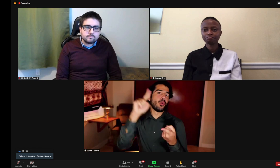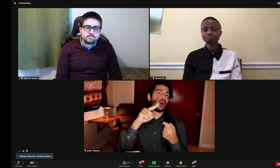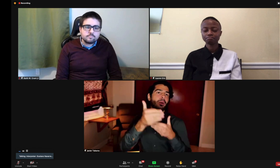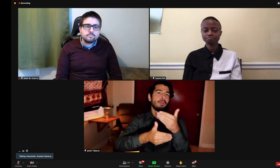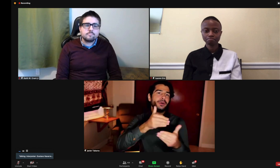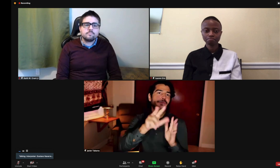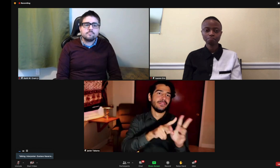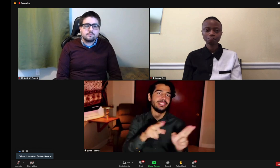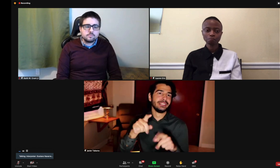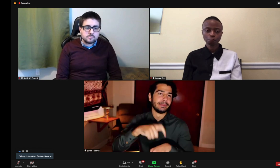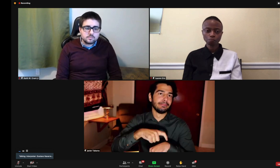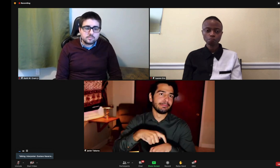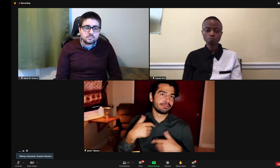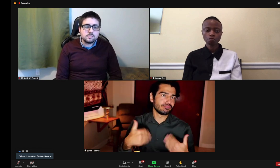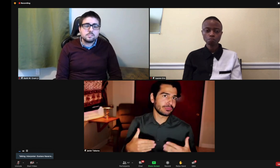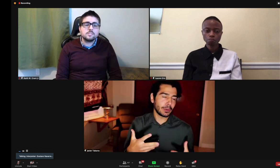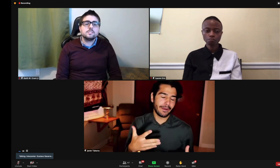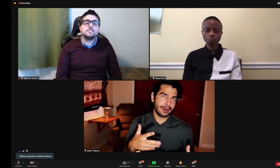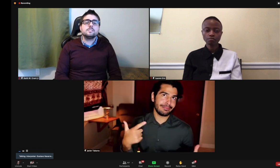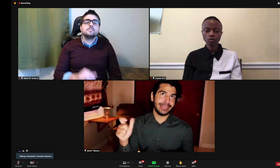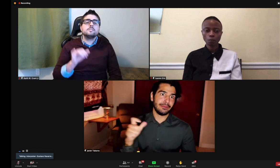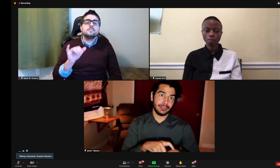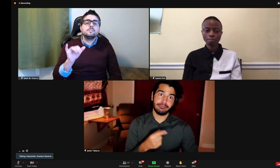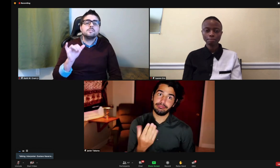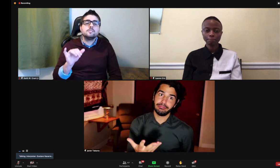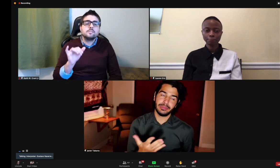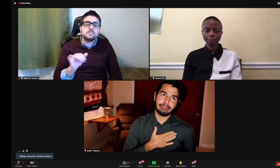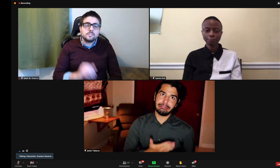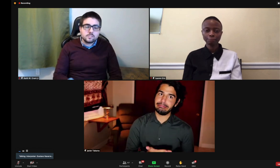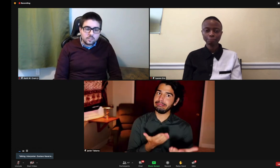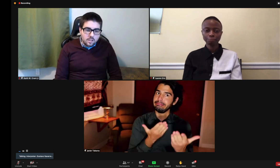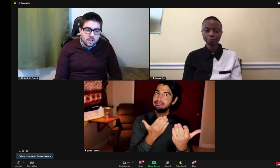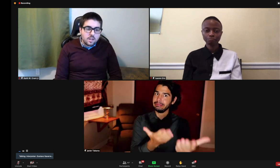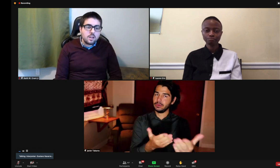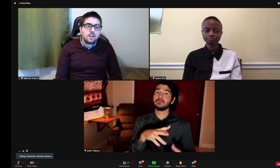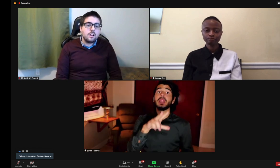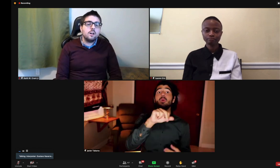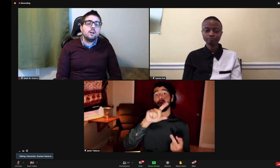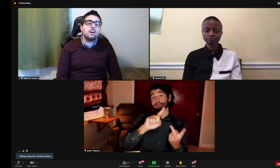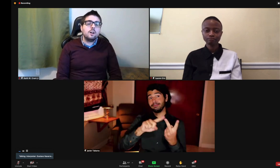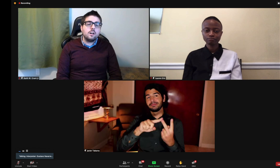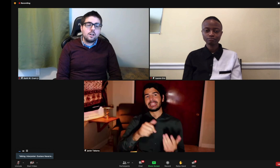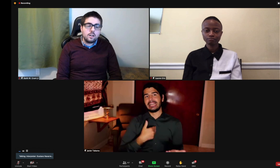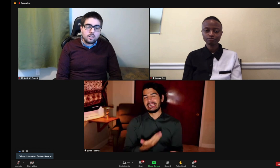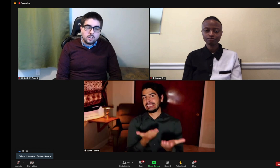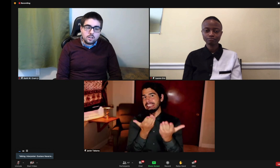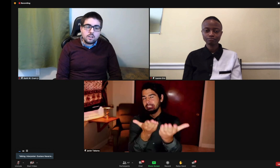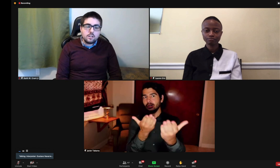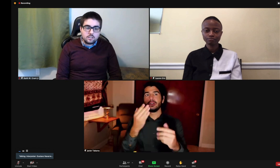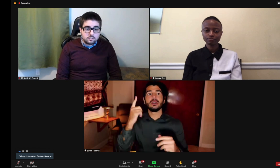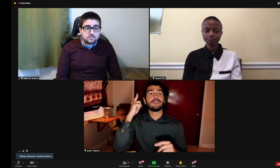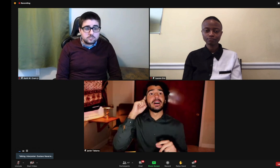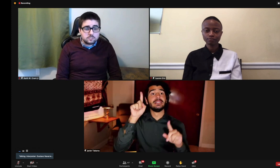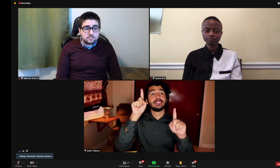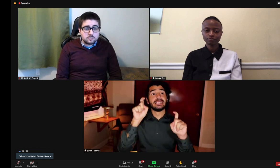faster and be able to lower the editing time.